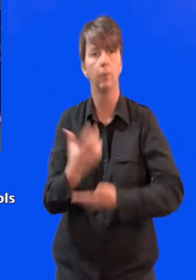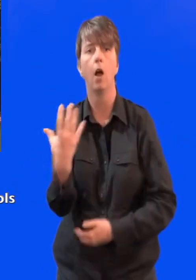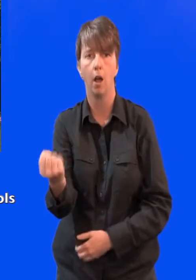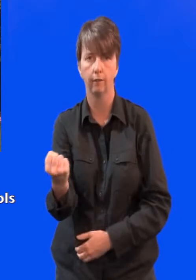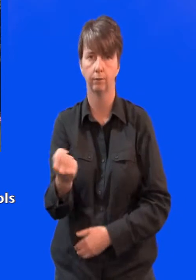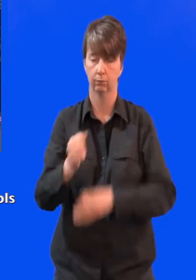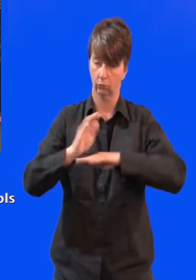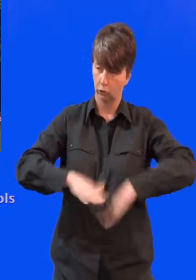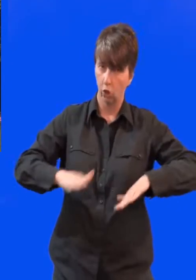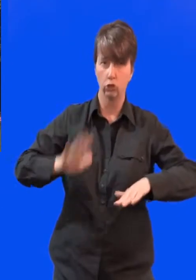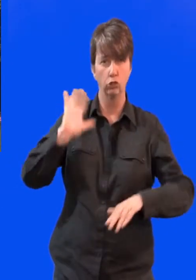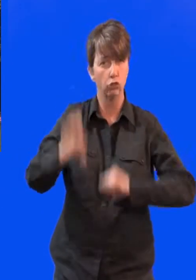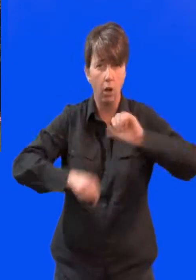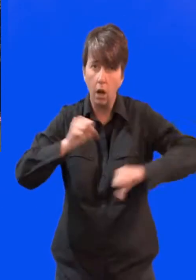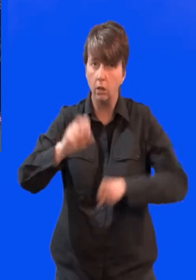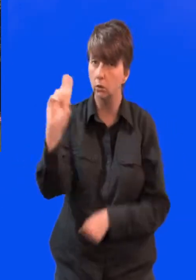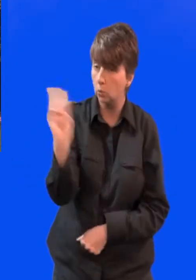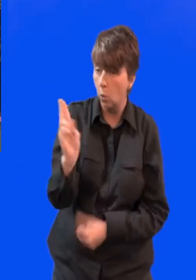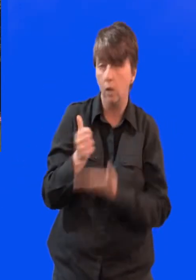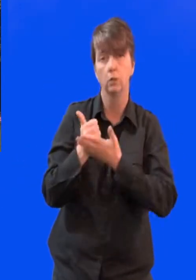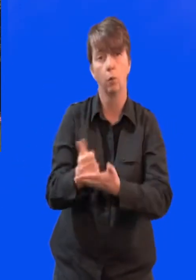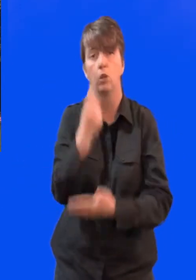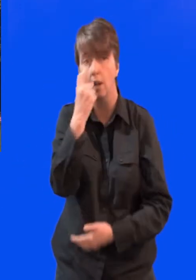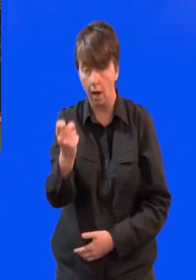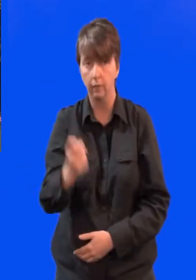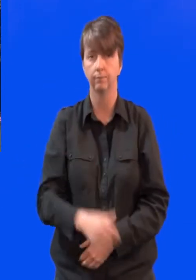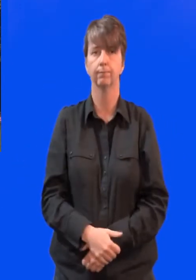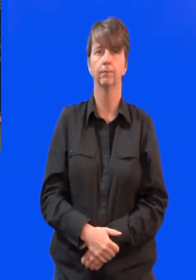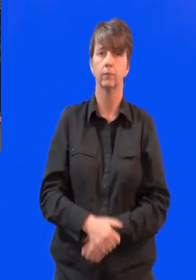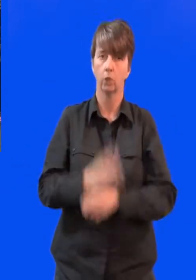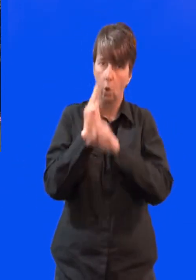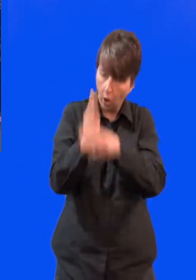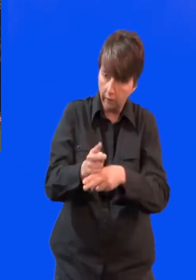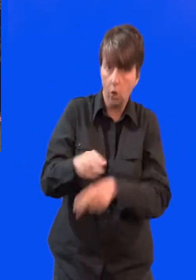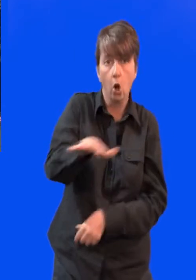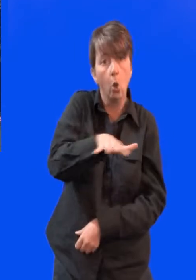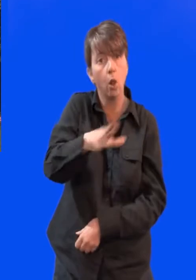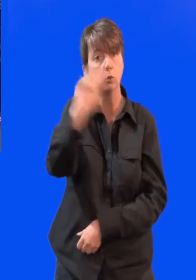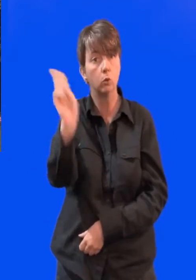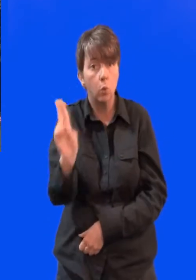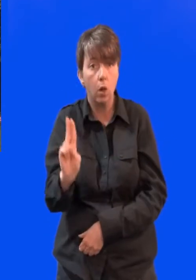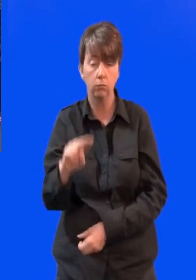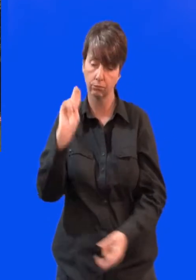parents. Support children who need help with learning. Helps tackle poverty and supports local schools.